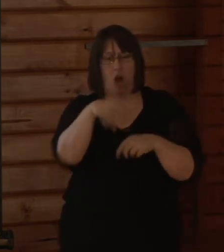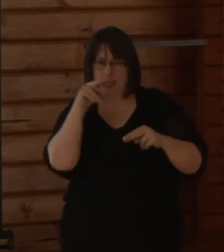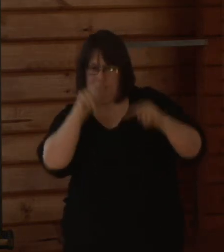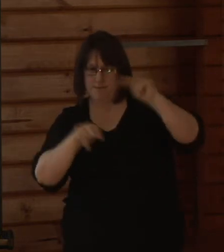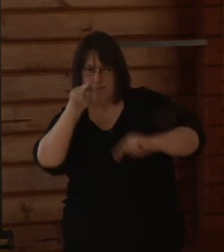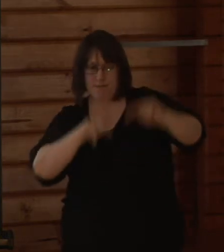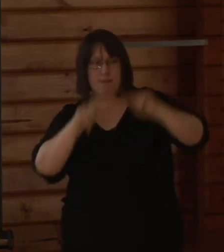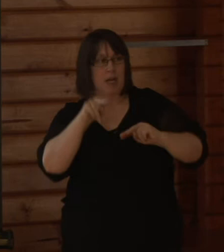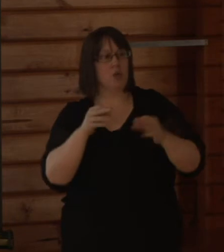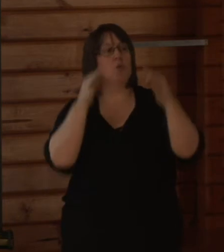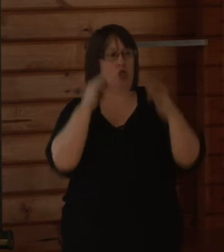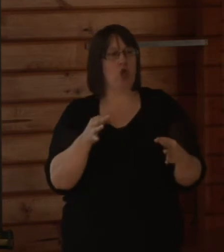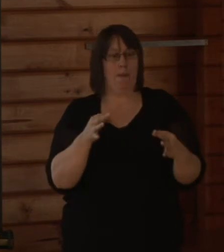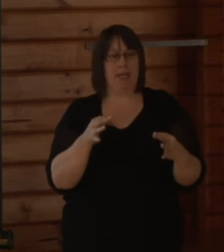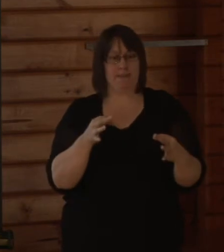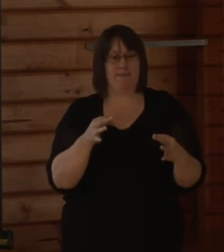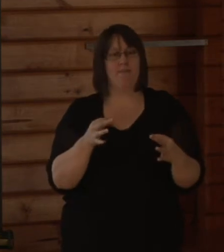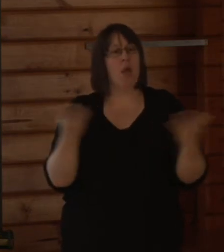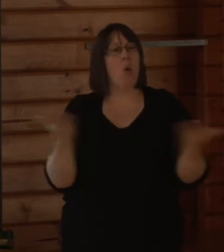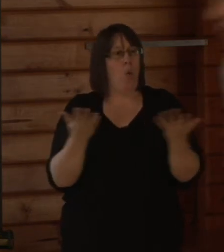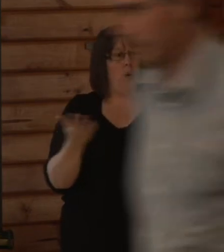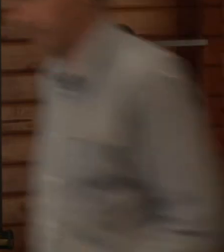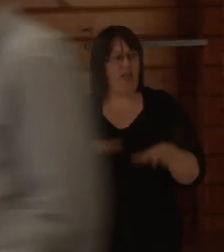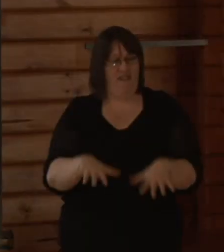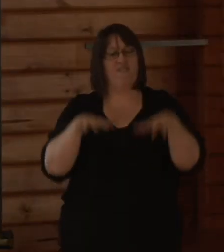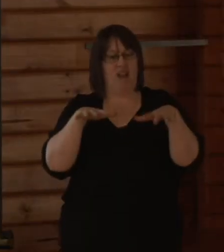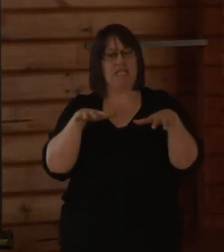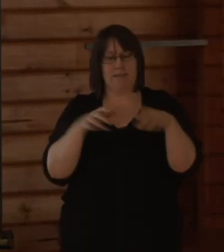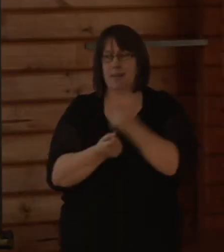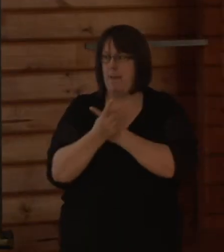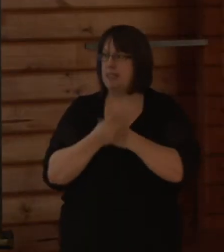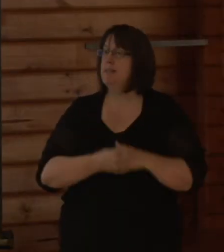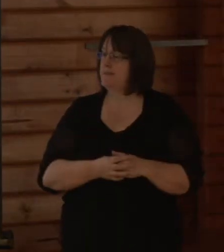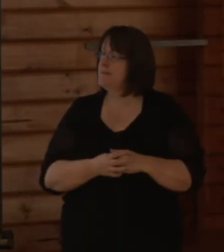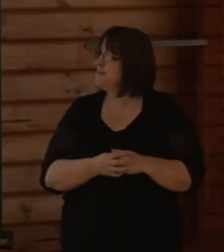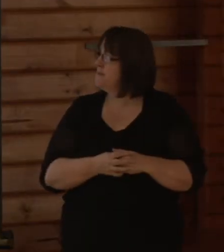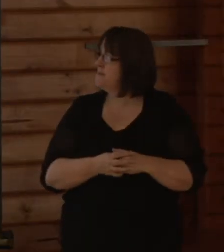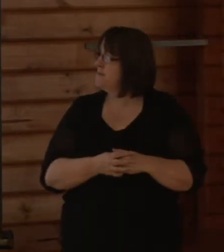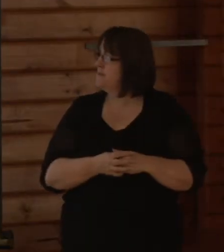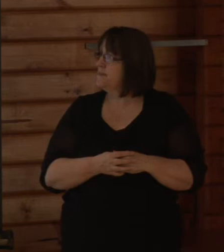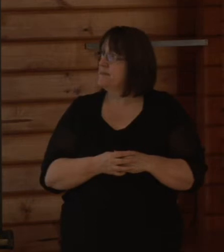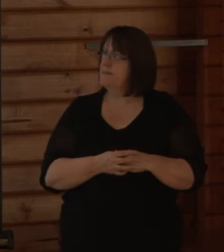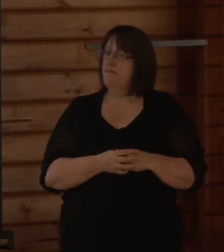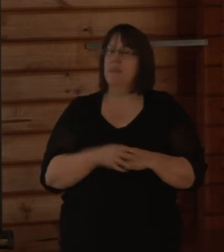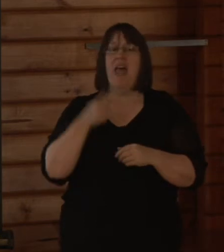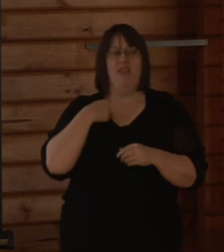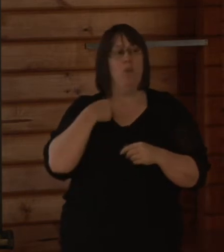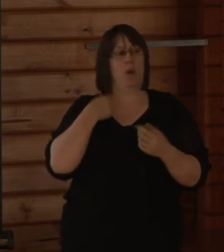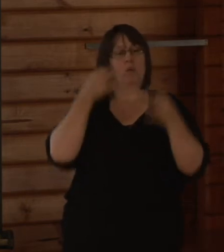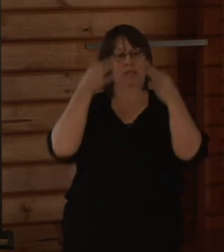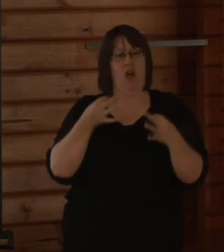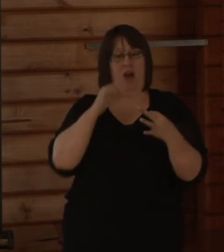and determine where all the flooding that we've assessed is, increased flooding that we've assessed is appropriate or not.